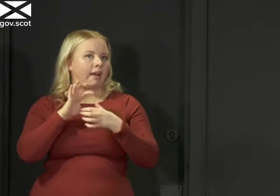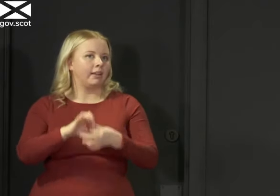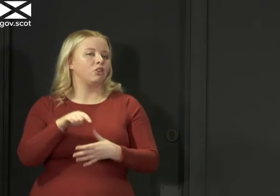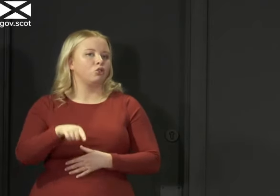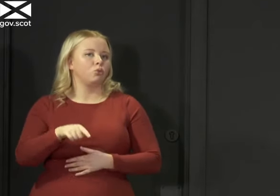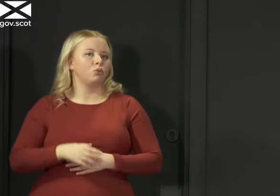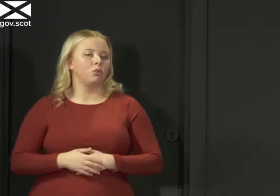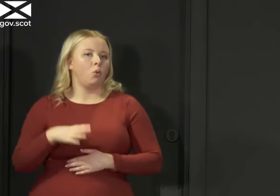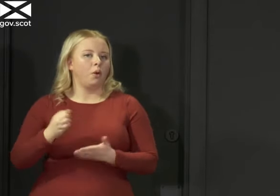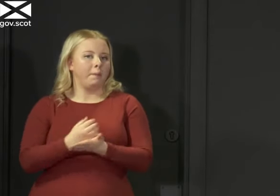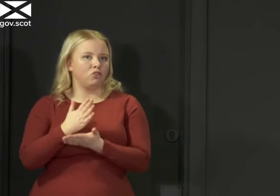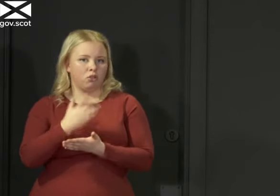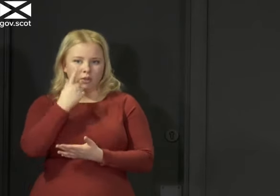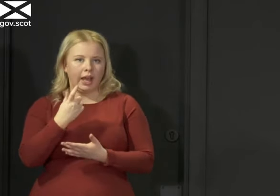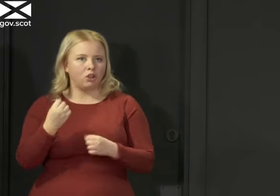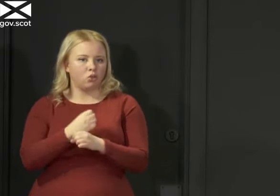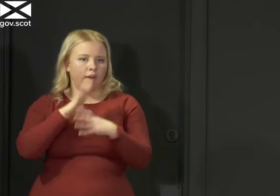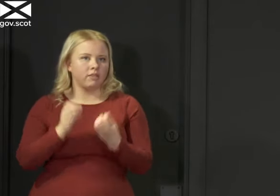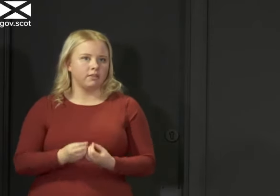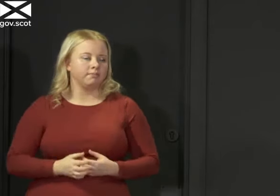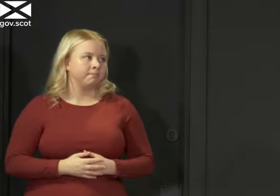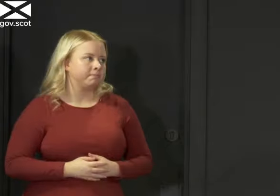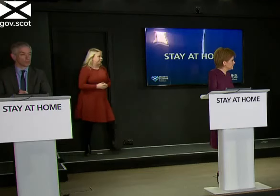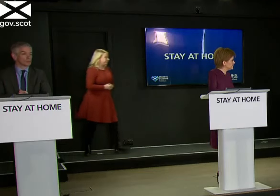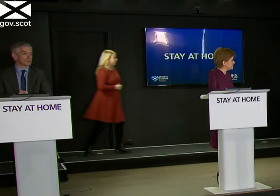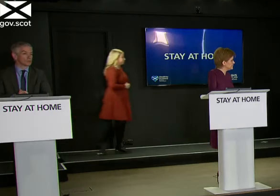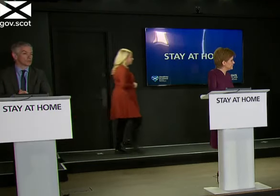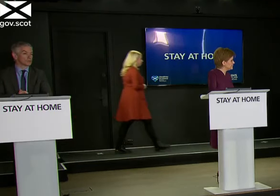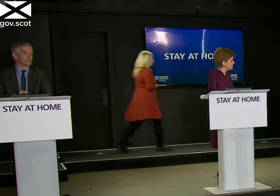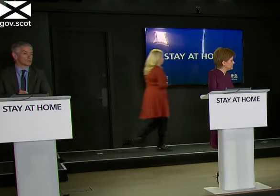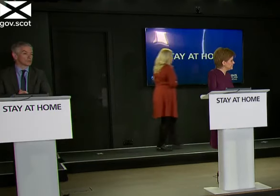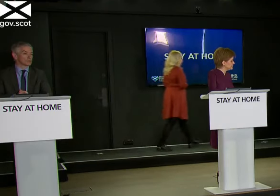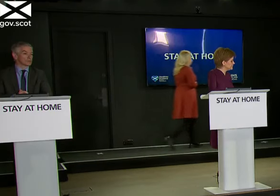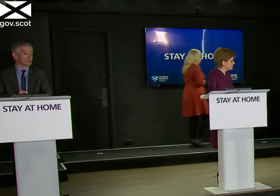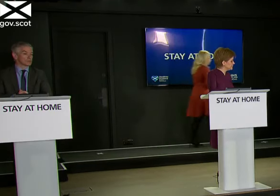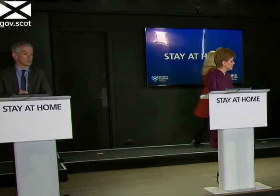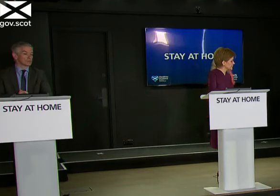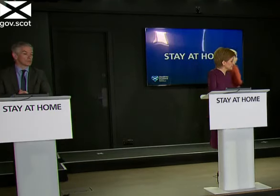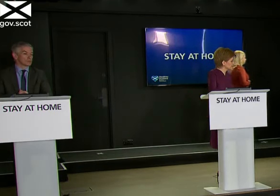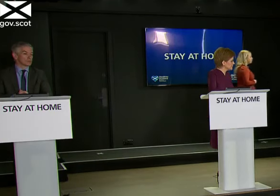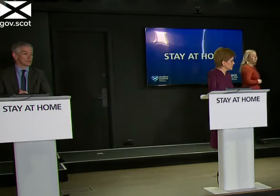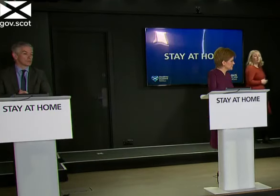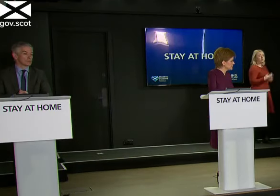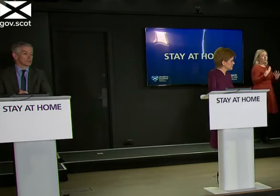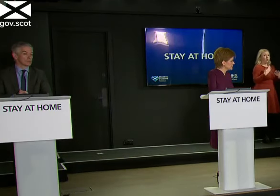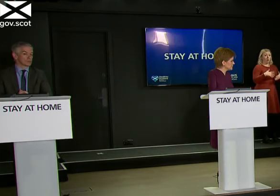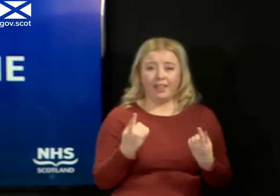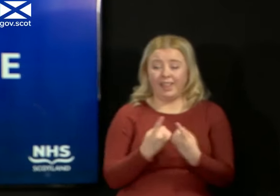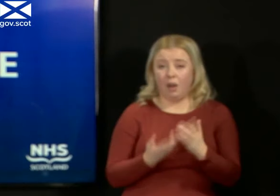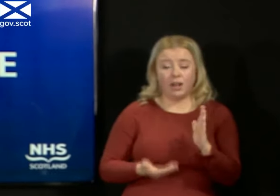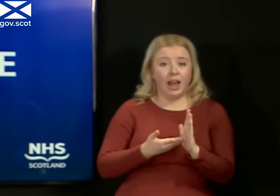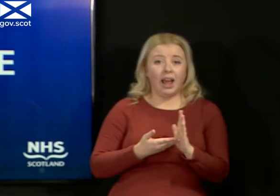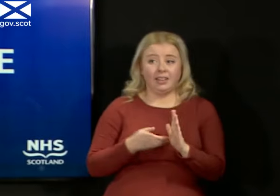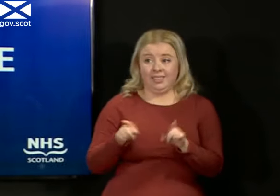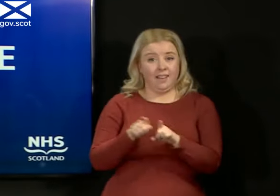sure that everything has been done to give the assurance that people would want all I would add to that is as the first minister said in